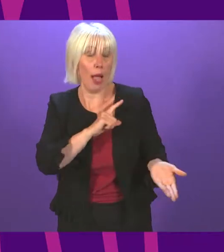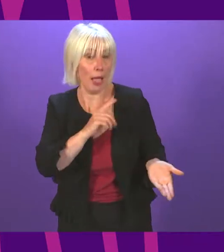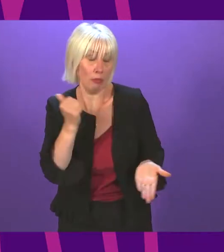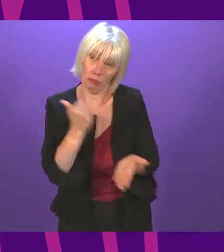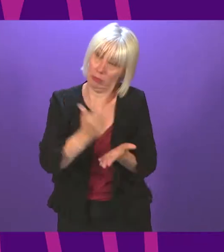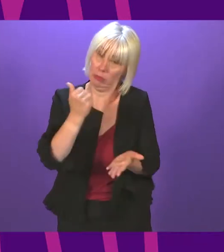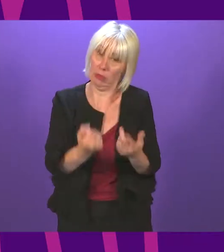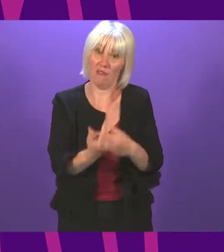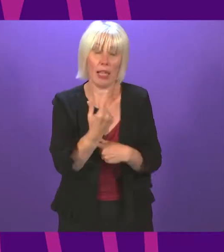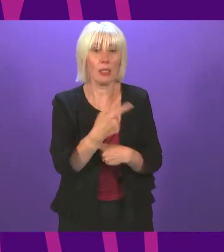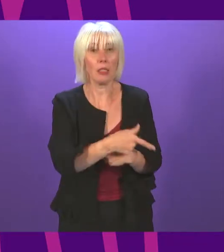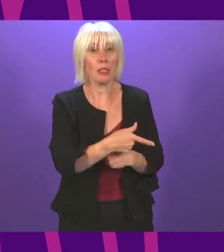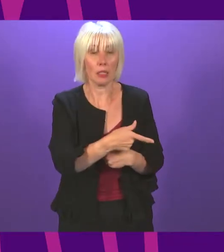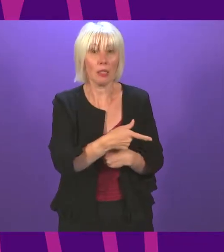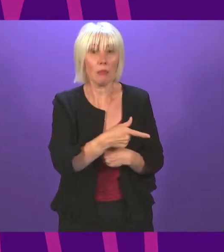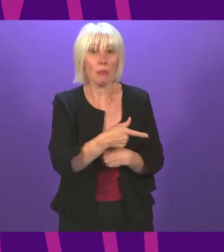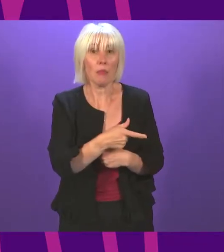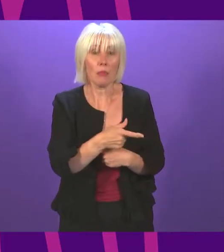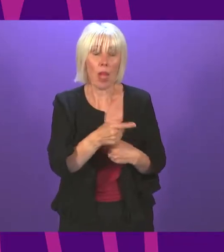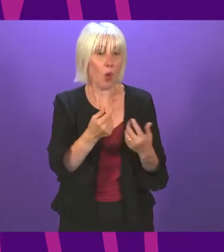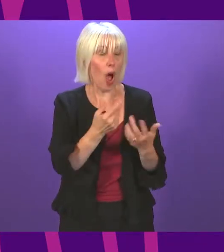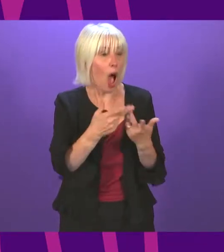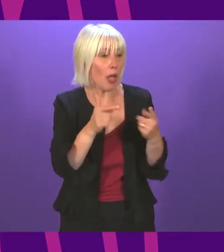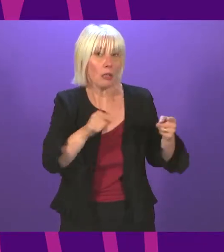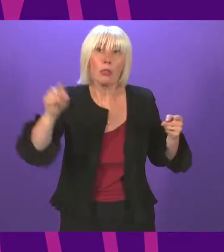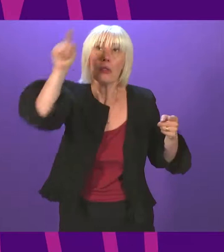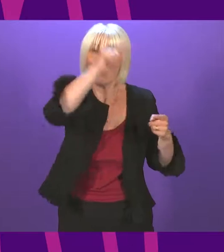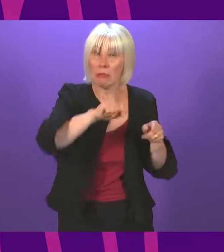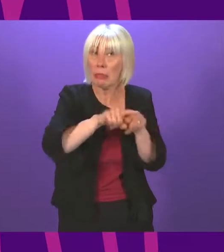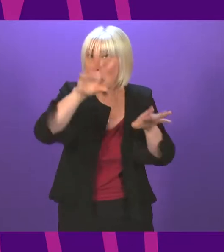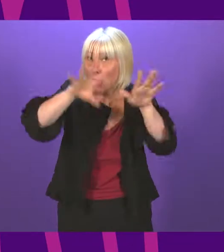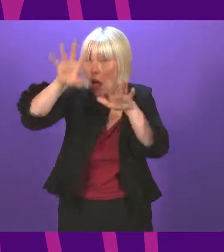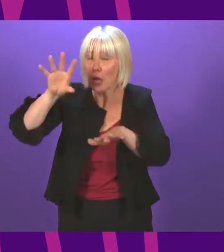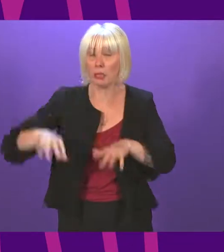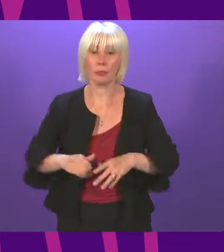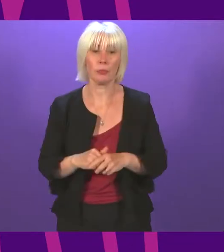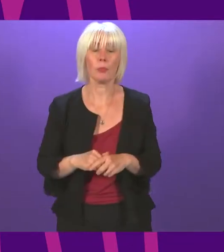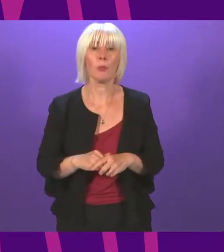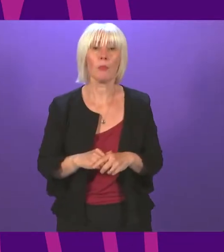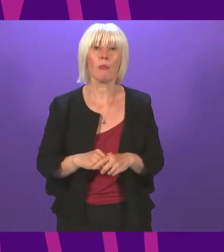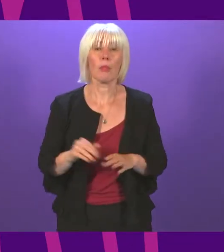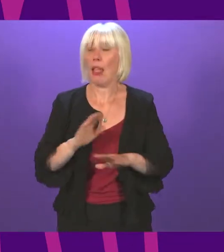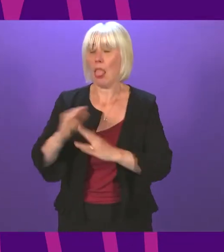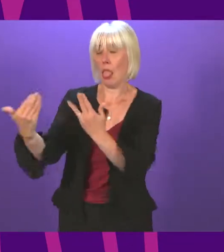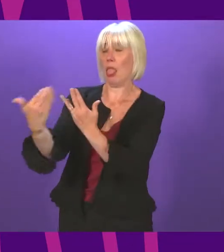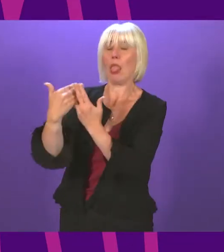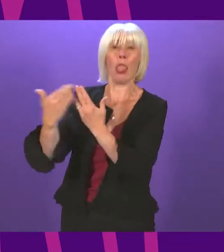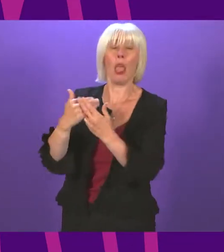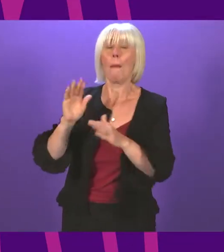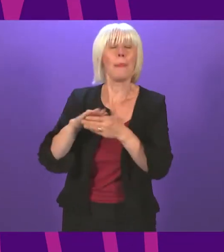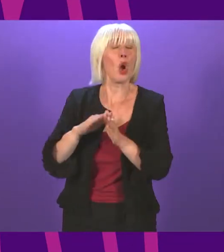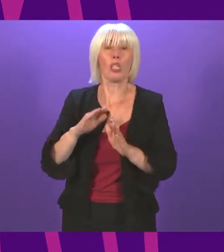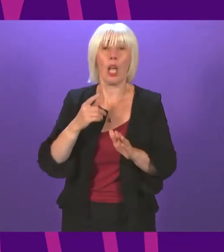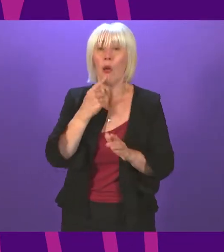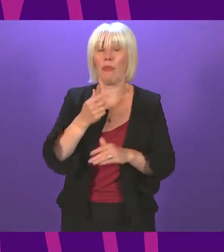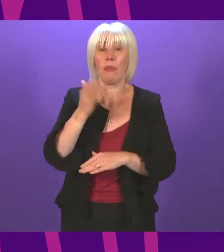an excellent event. I know, as I said, there was a lot like it. I not going to be able to take any interventions. There a lot I wanted to say in this debate, so I